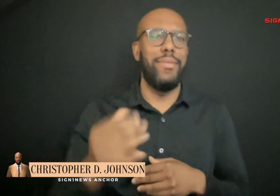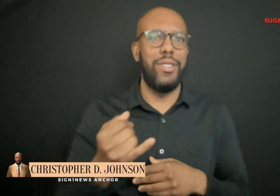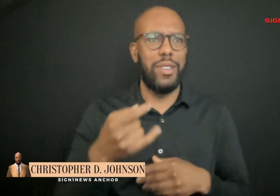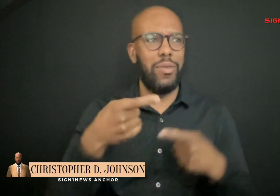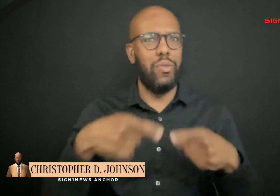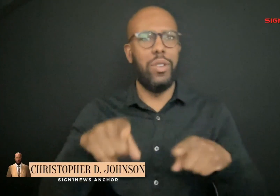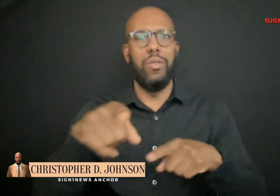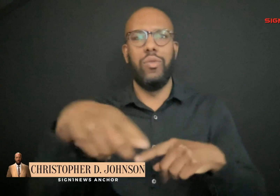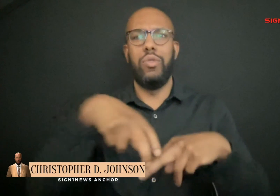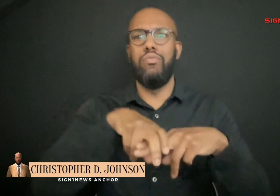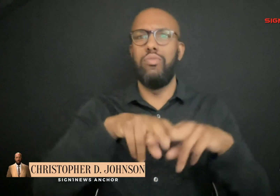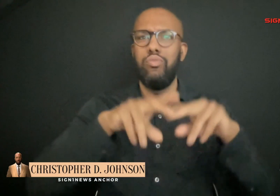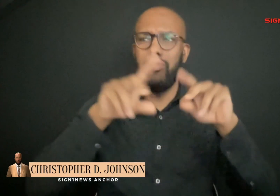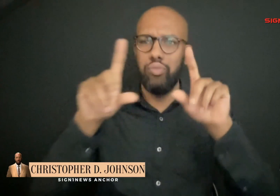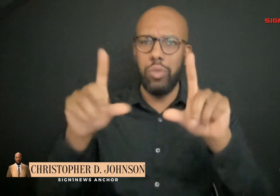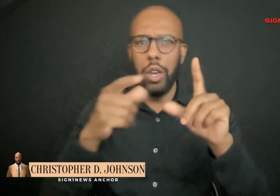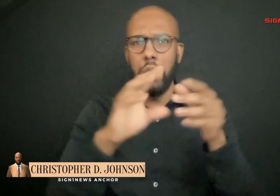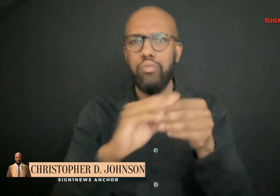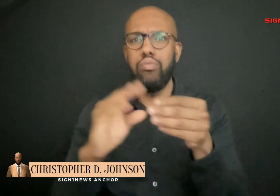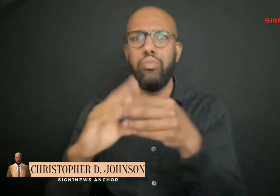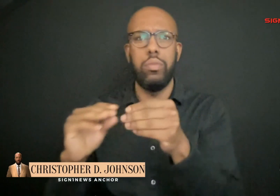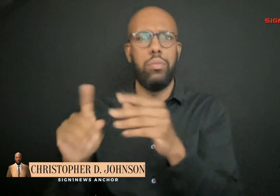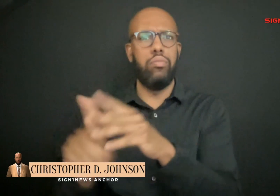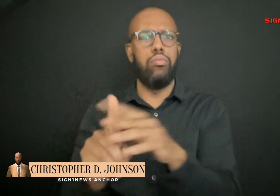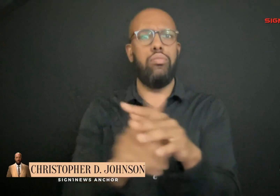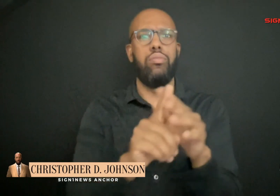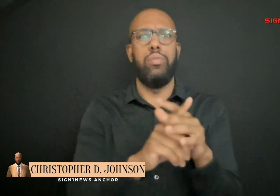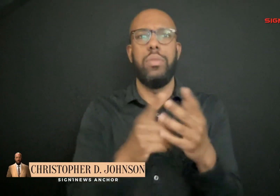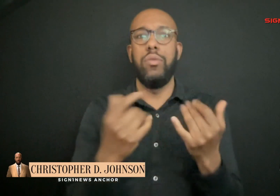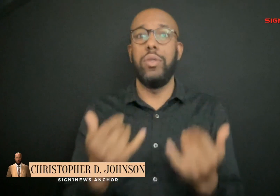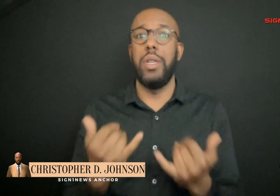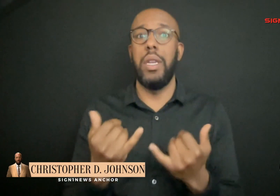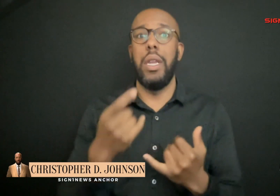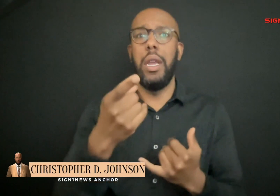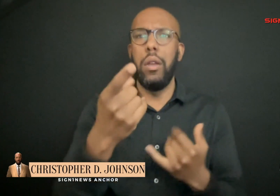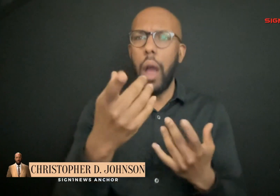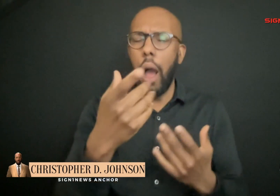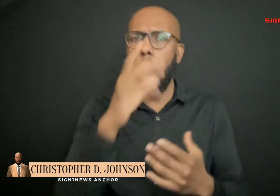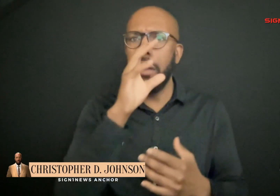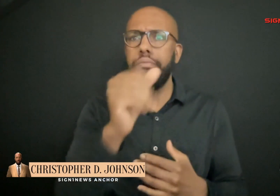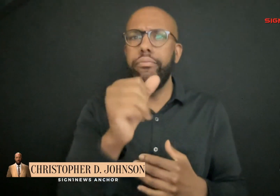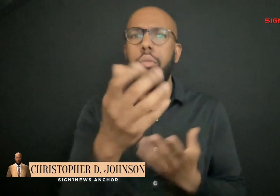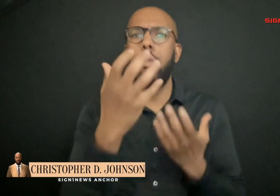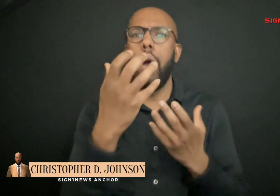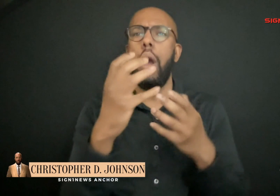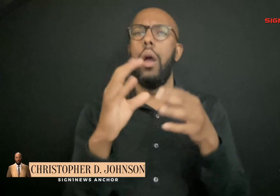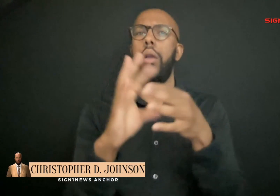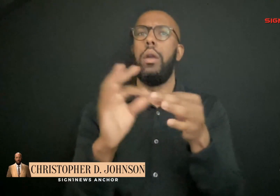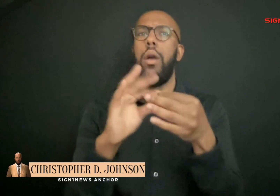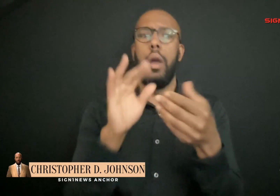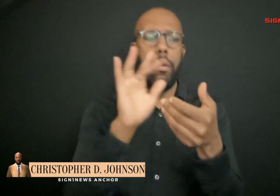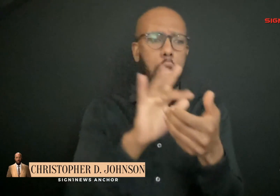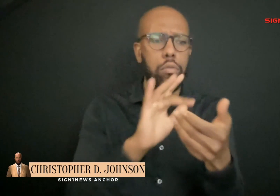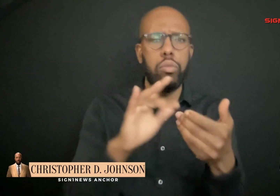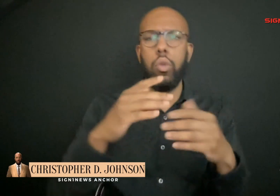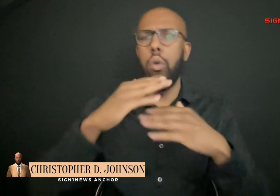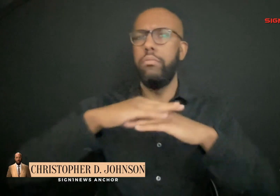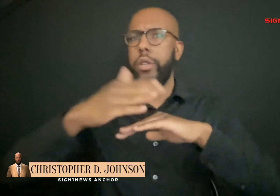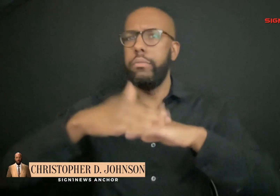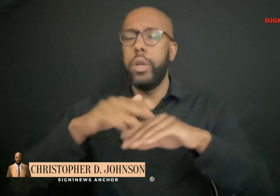a quick look at the top trending stories making headlines today. If you post an interesting comment about this update, we may add